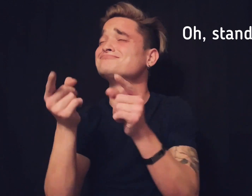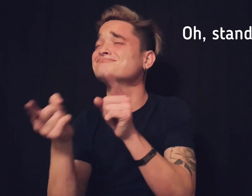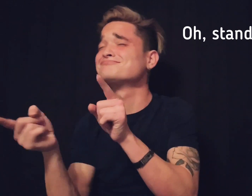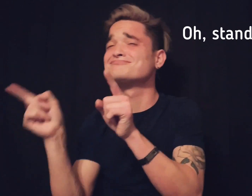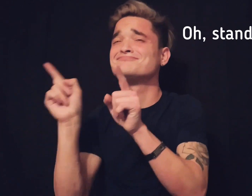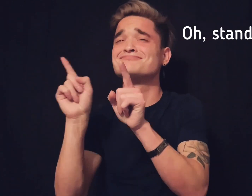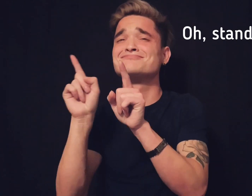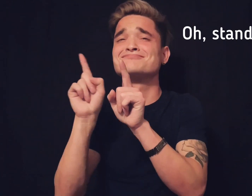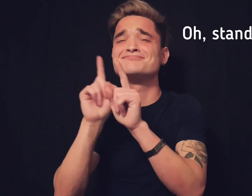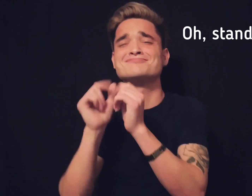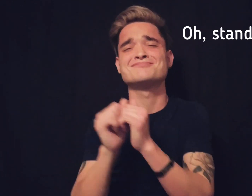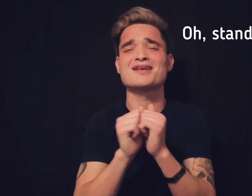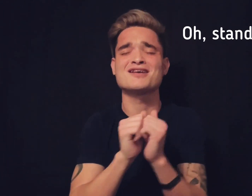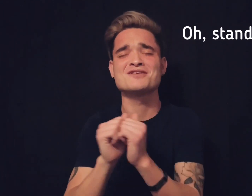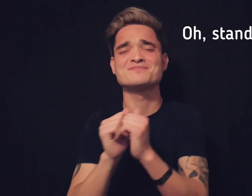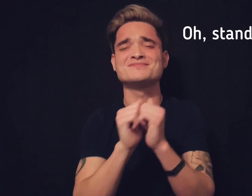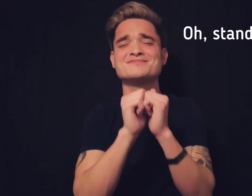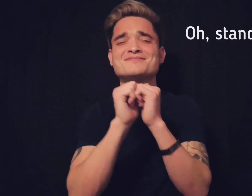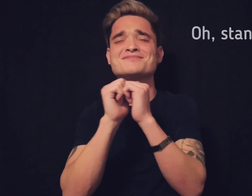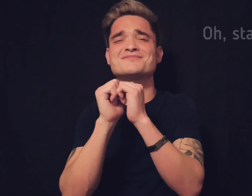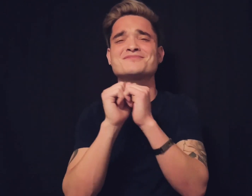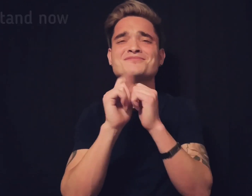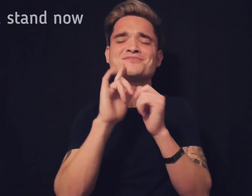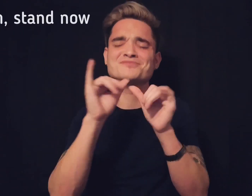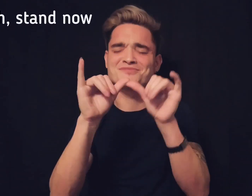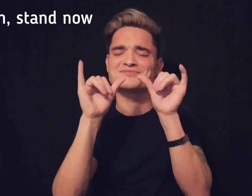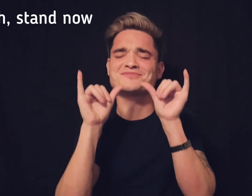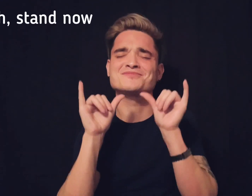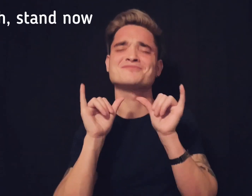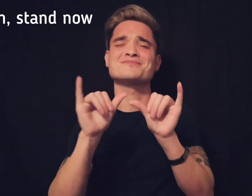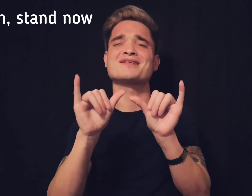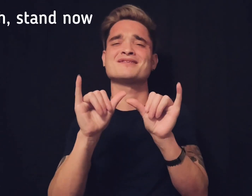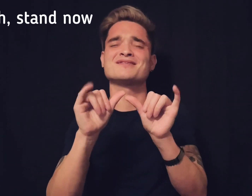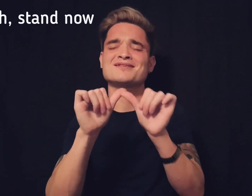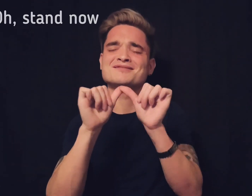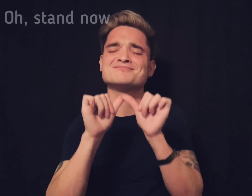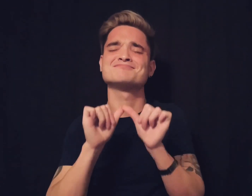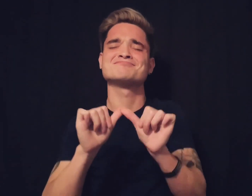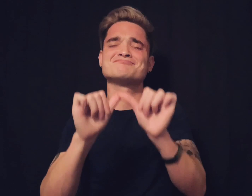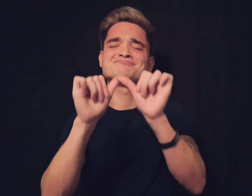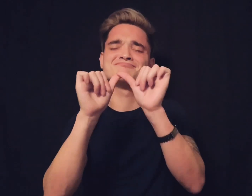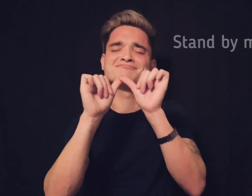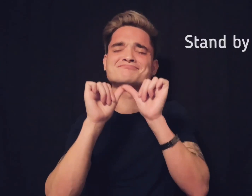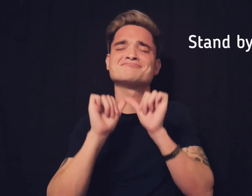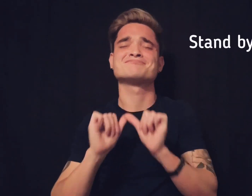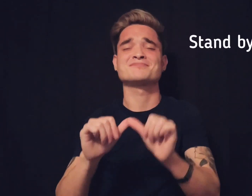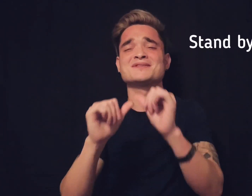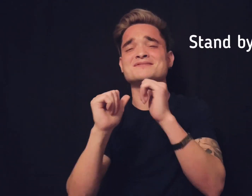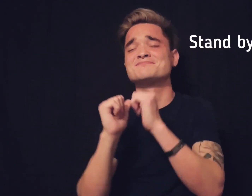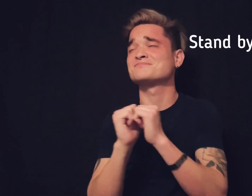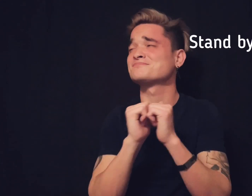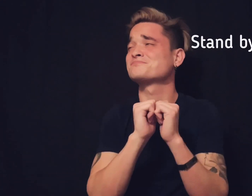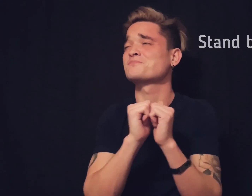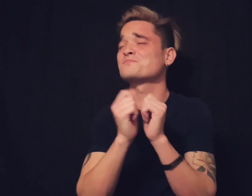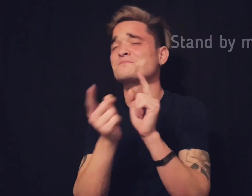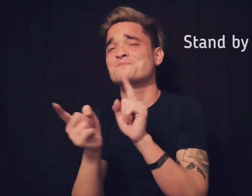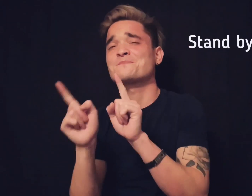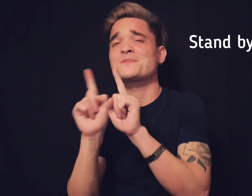by me Oh, stand, stand by me Stand